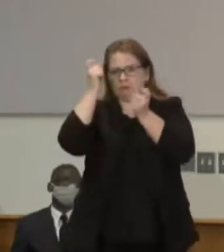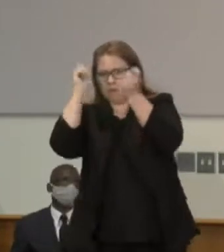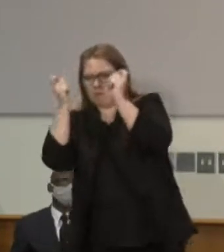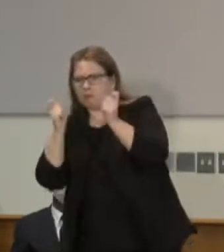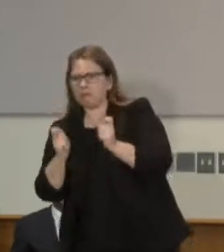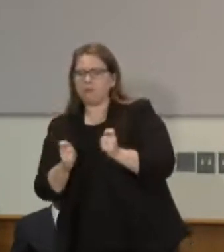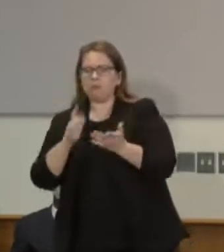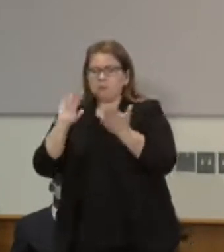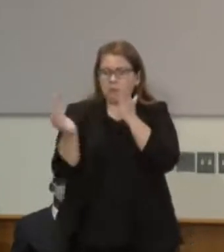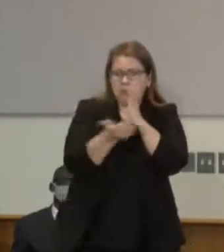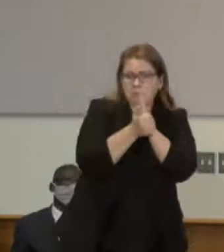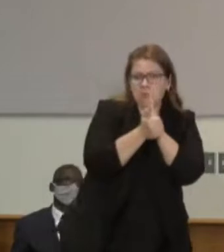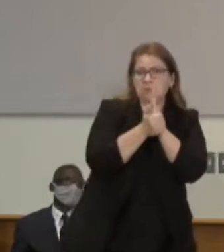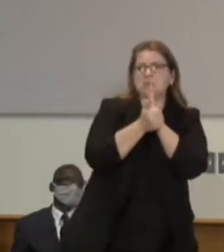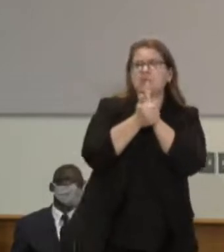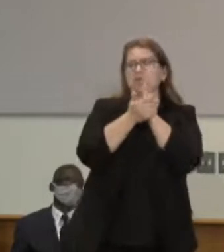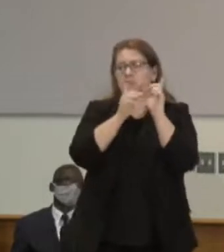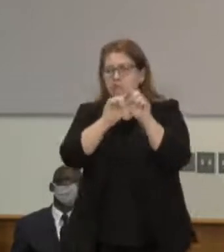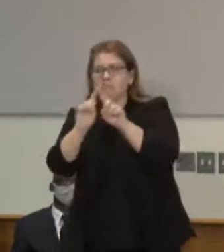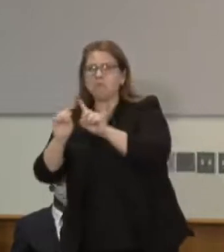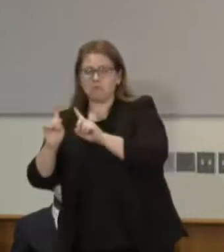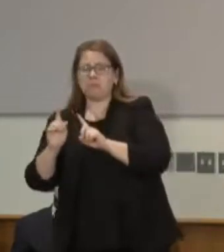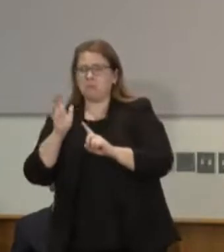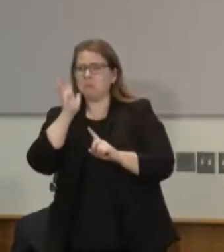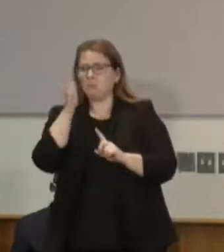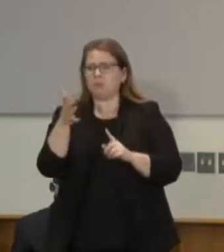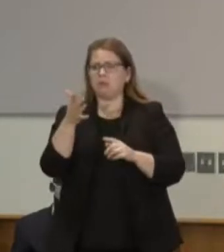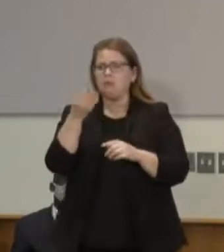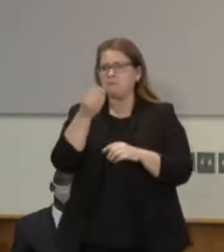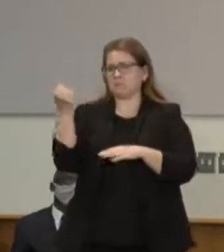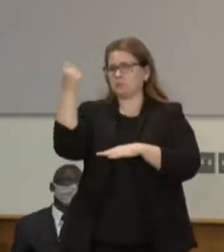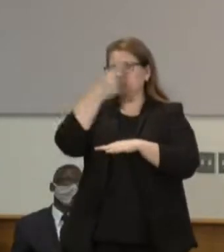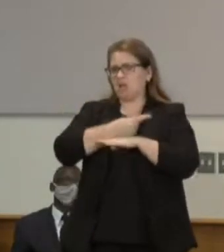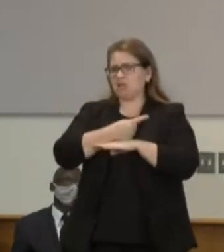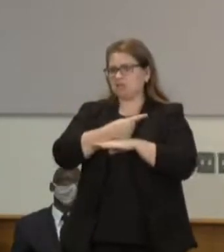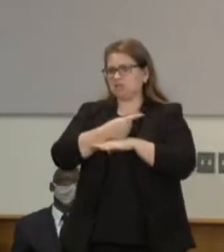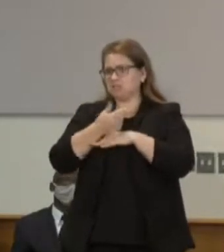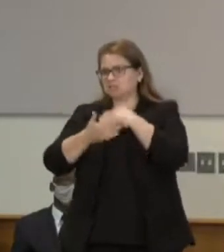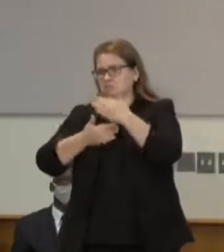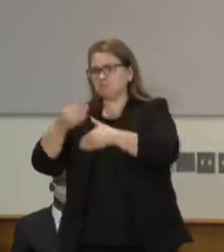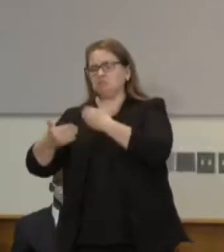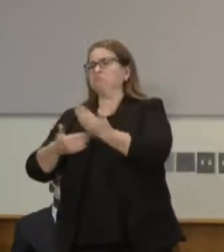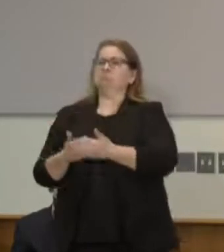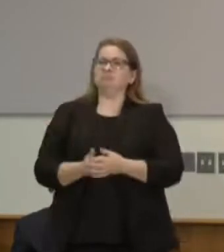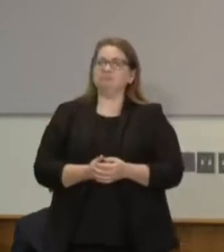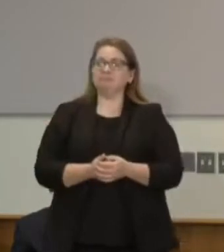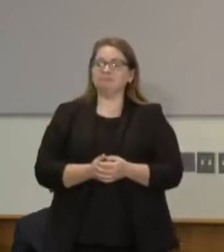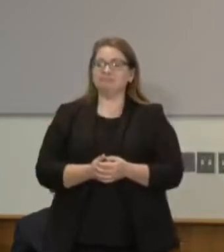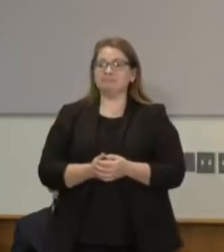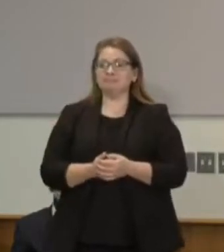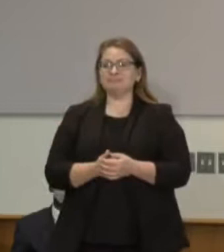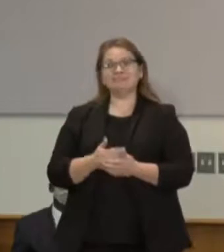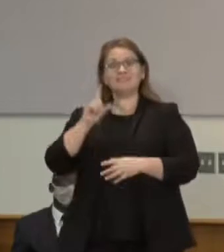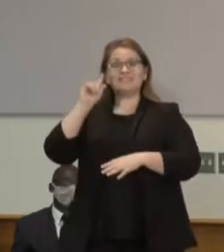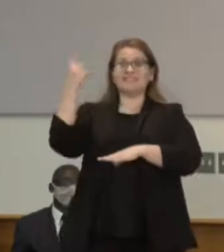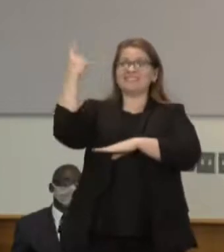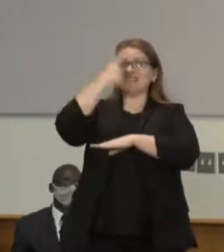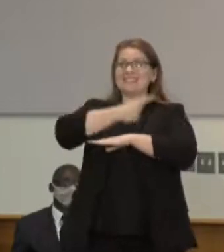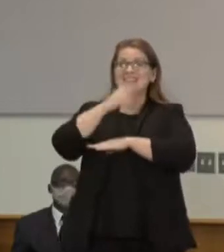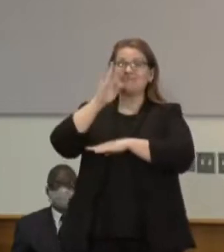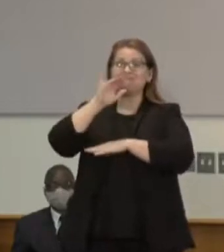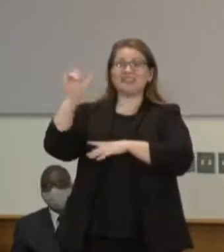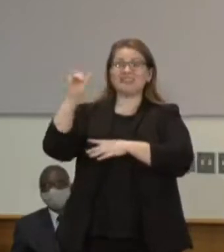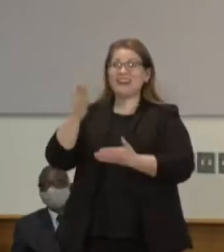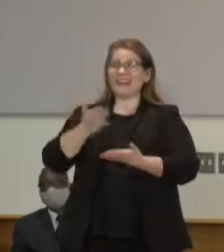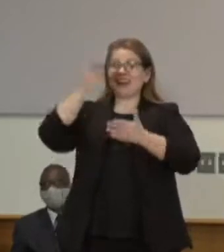as well. I've never introduced a bill on day one that looks like the same bill on the last day when we finally get it signed. So